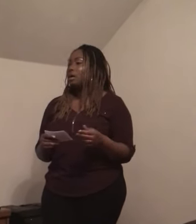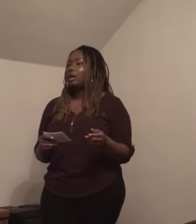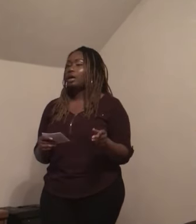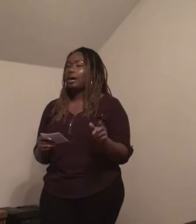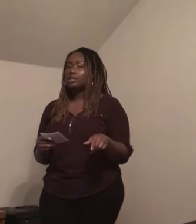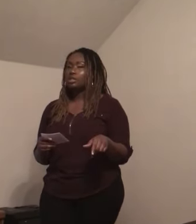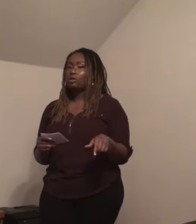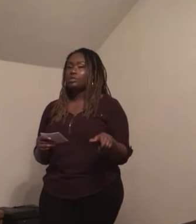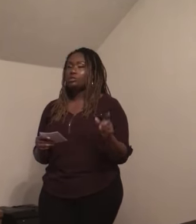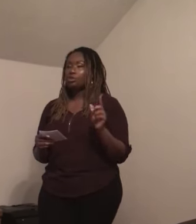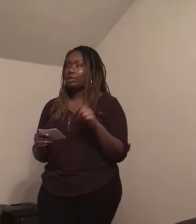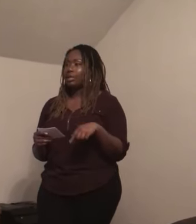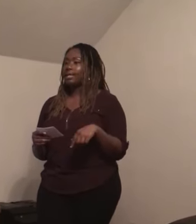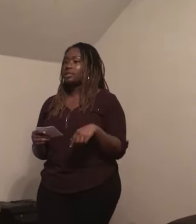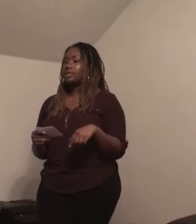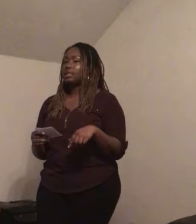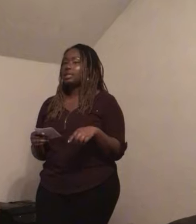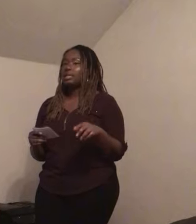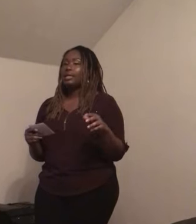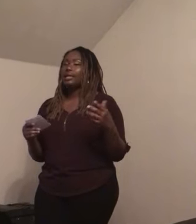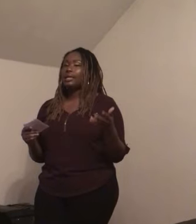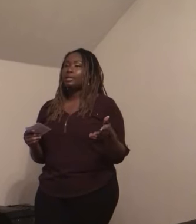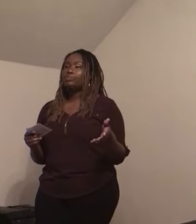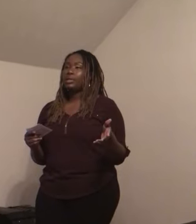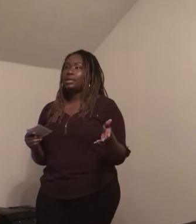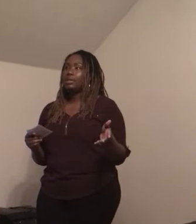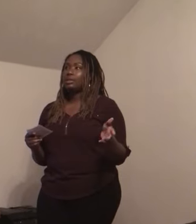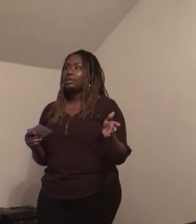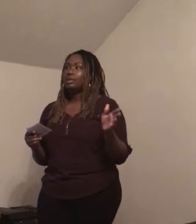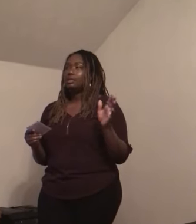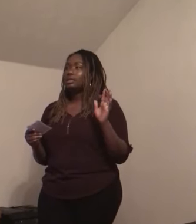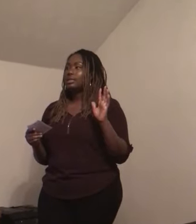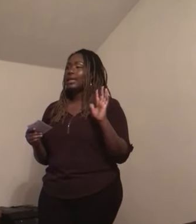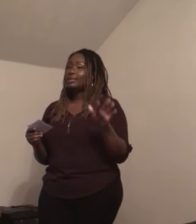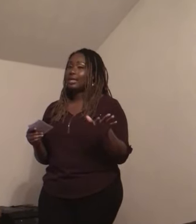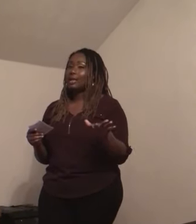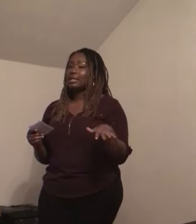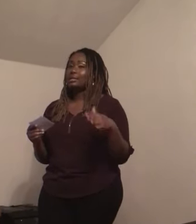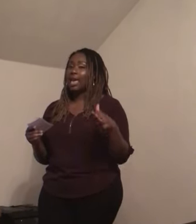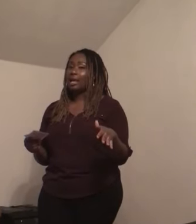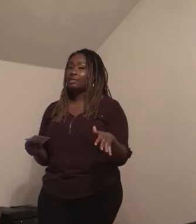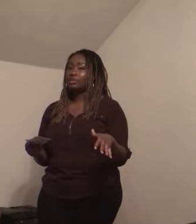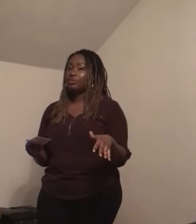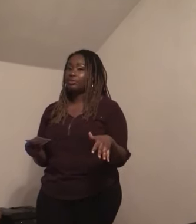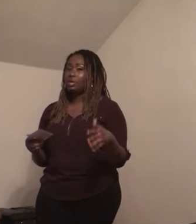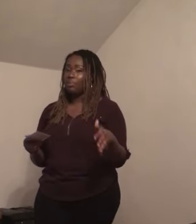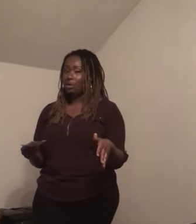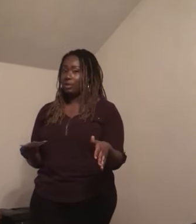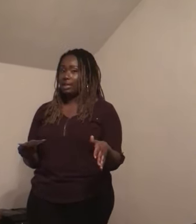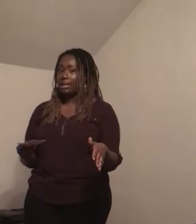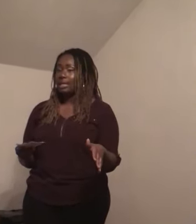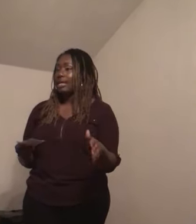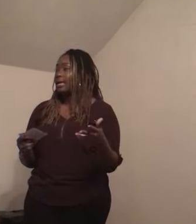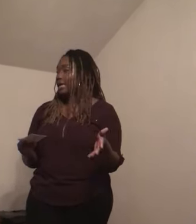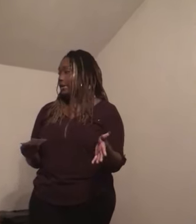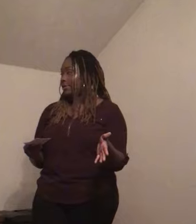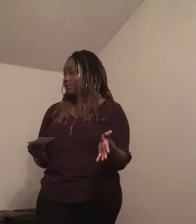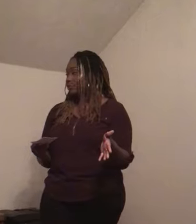Also, with total communication, it can be at times a negative component if